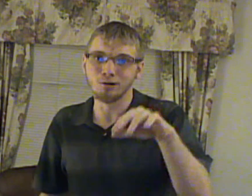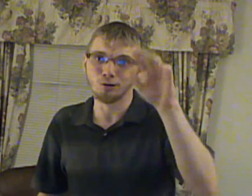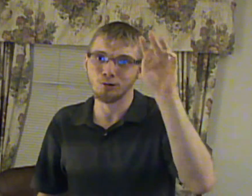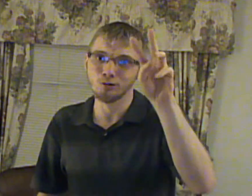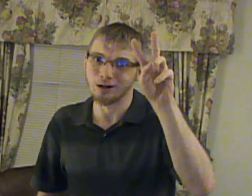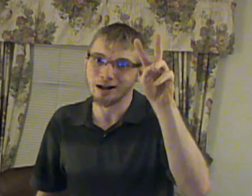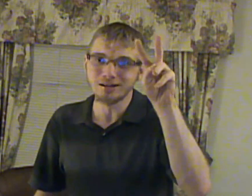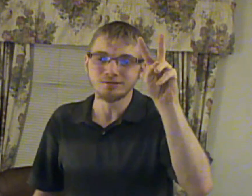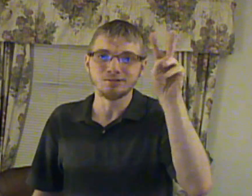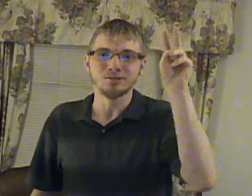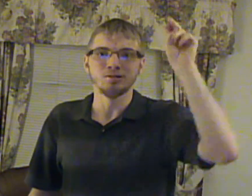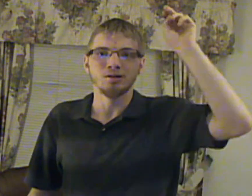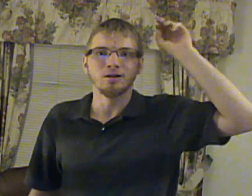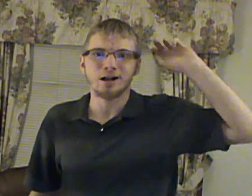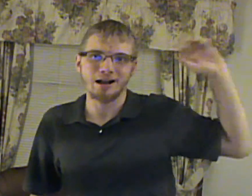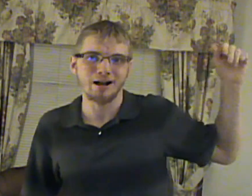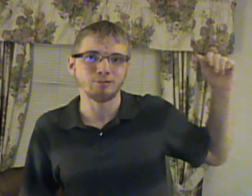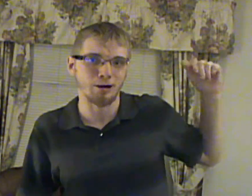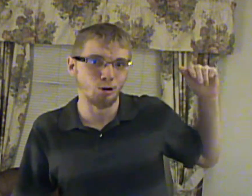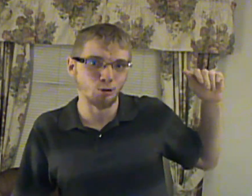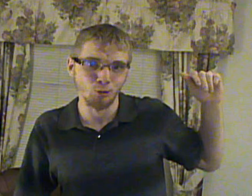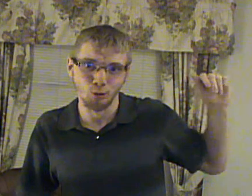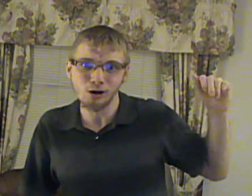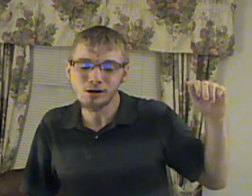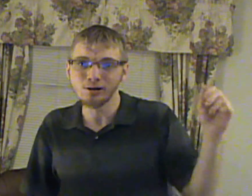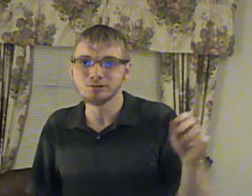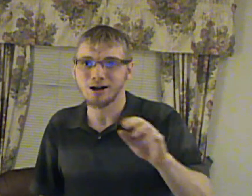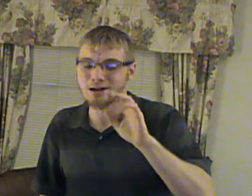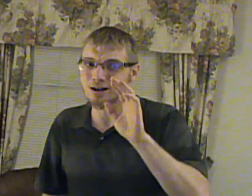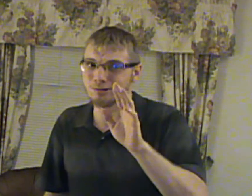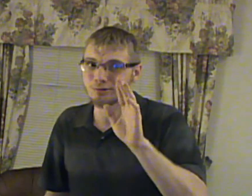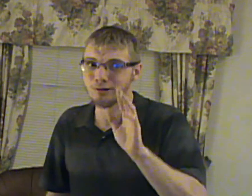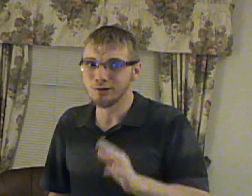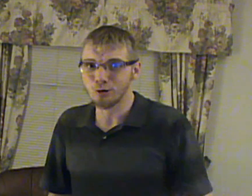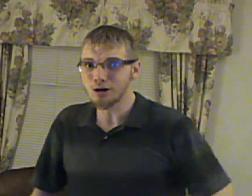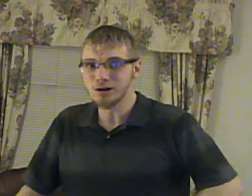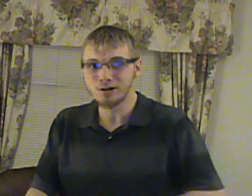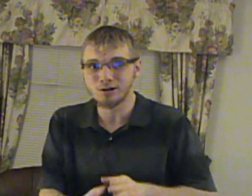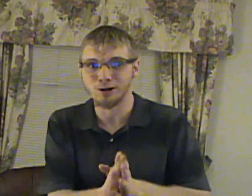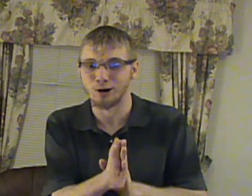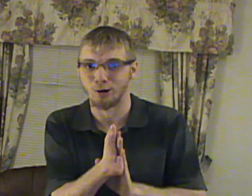works at my old school. I like my old school. So,